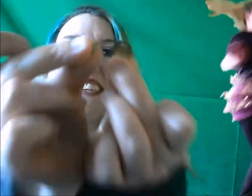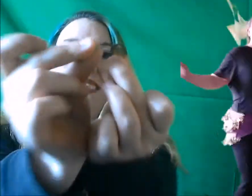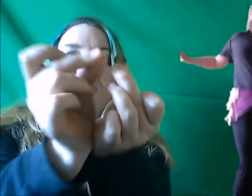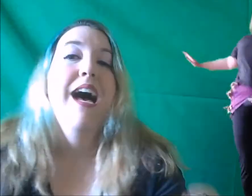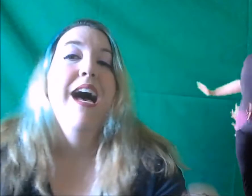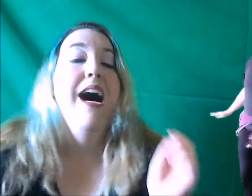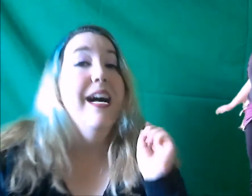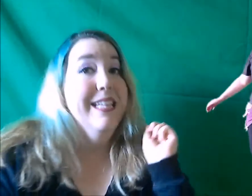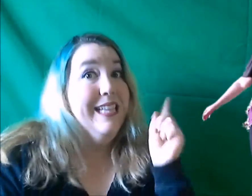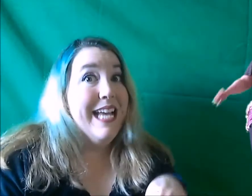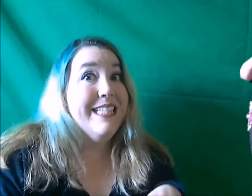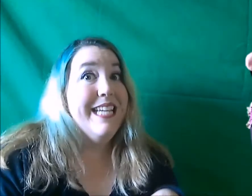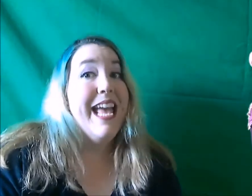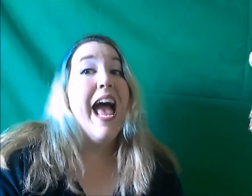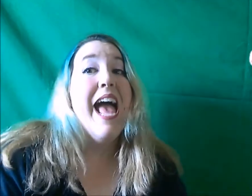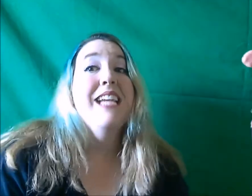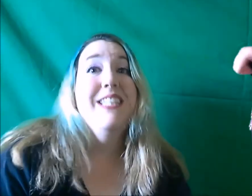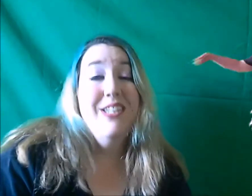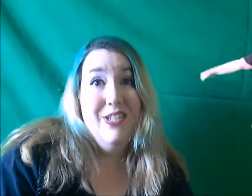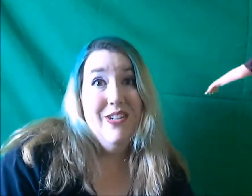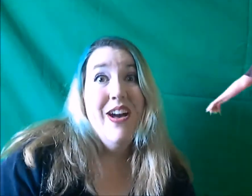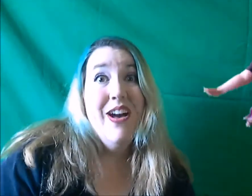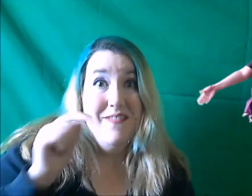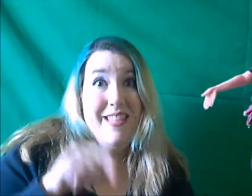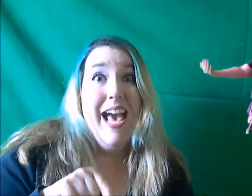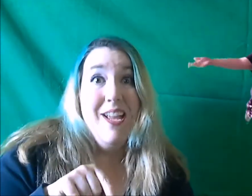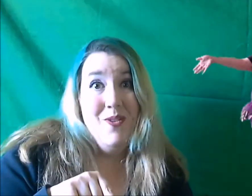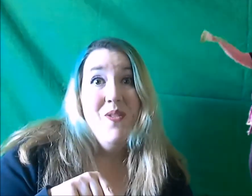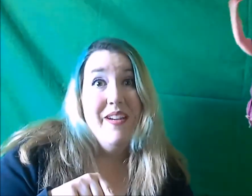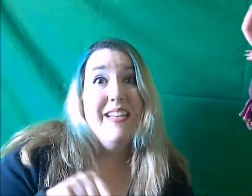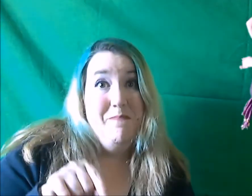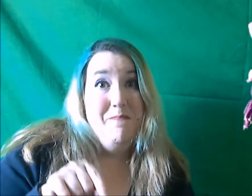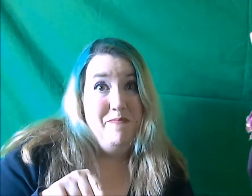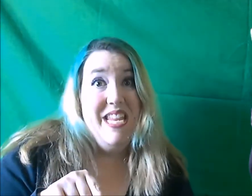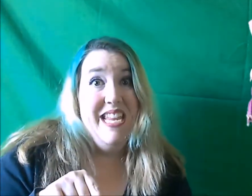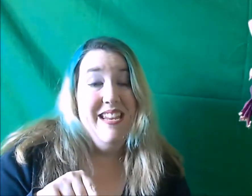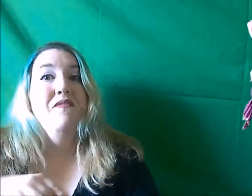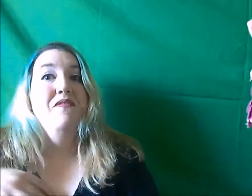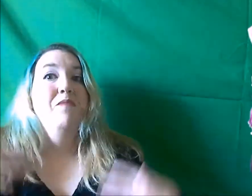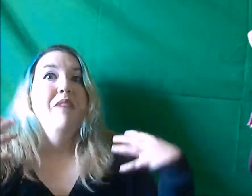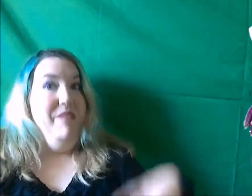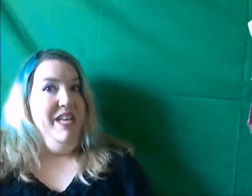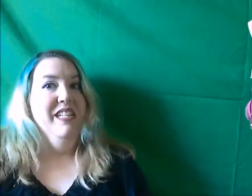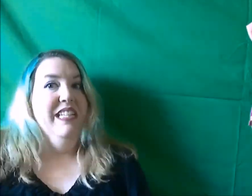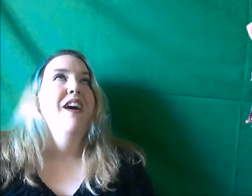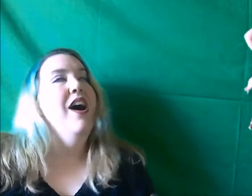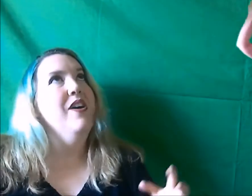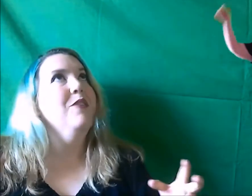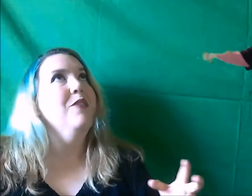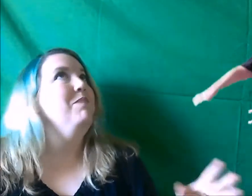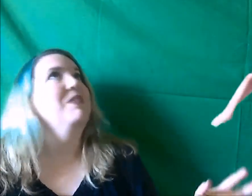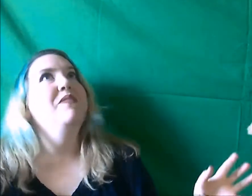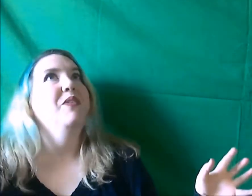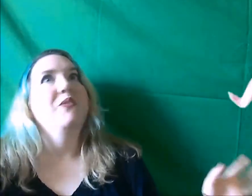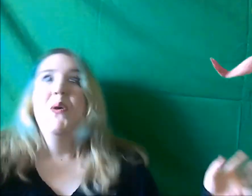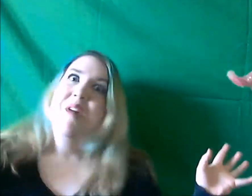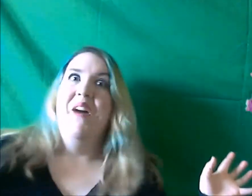On the last day I actually shook off that coin and bead from my belt. Oh it made me feel so powerful.